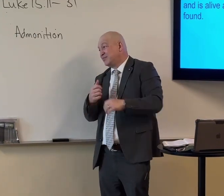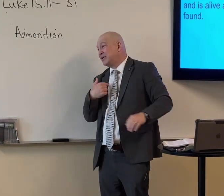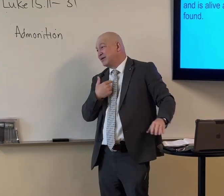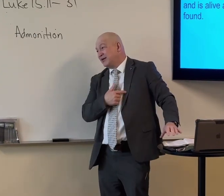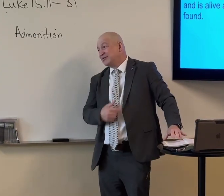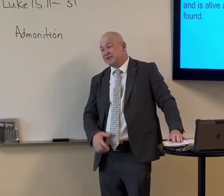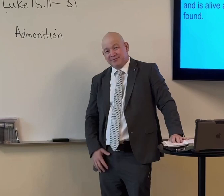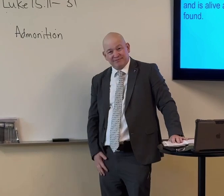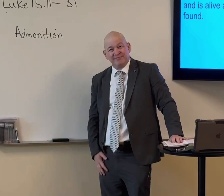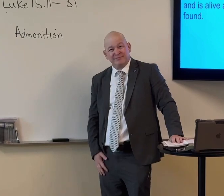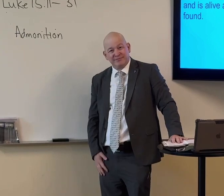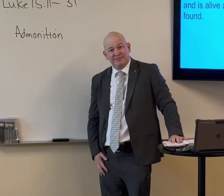God is with us.